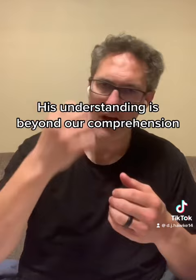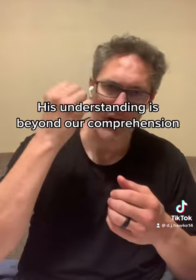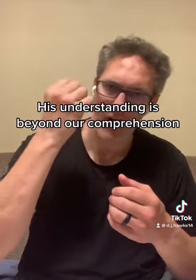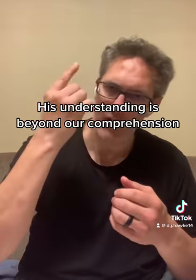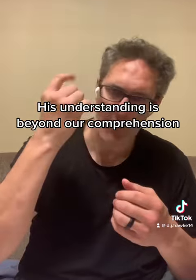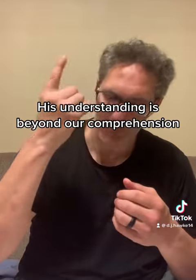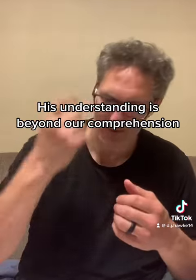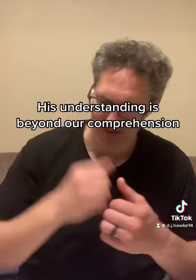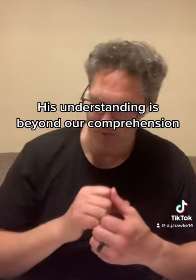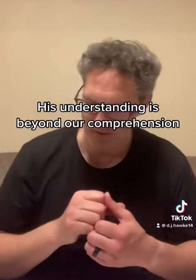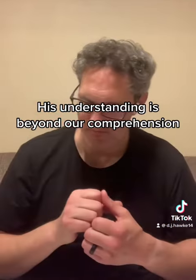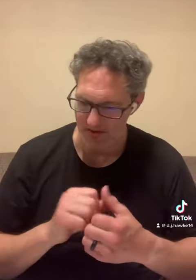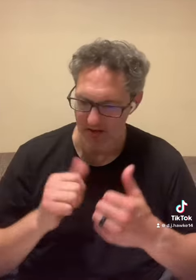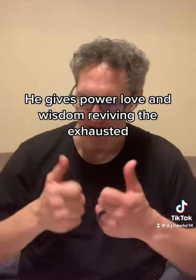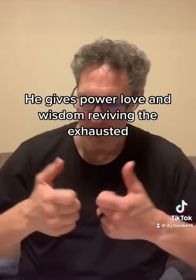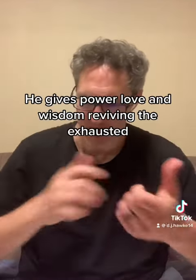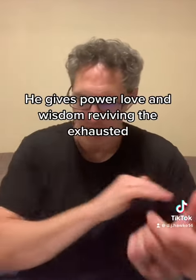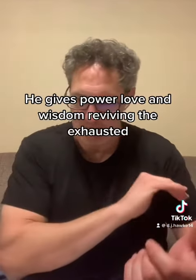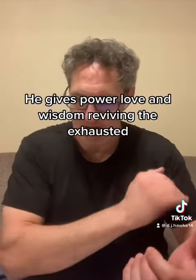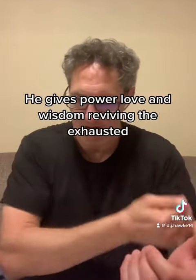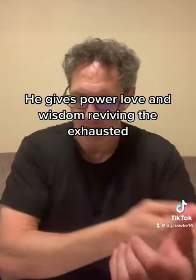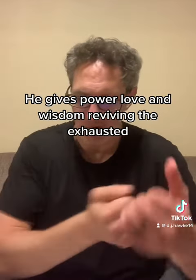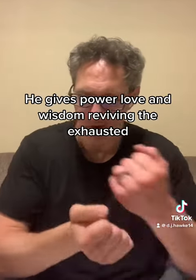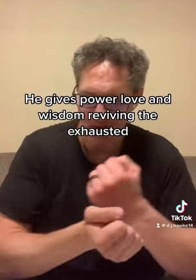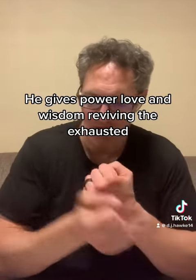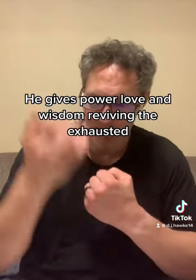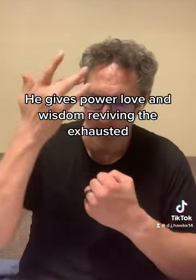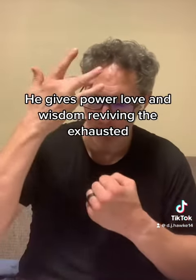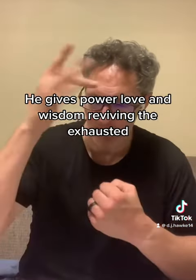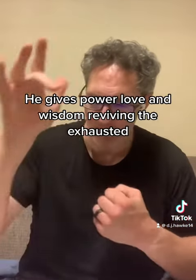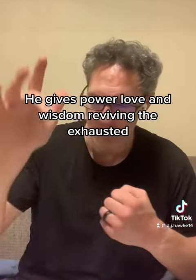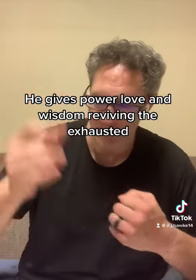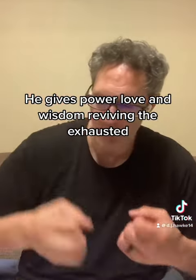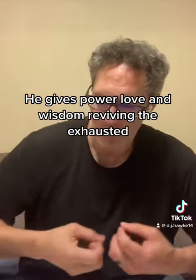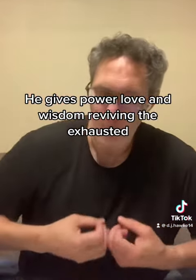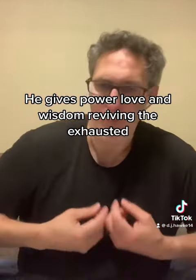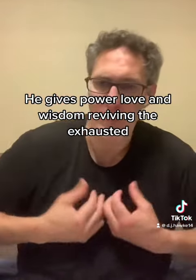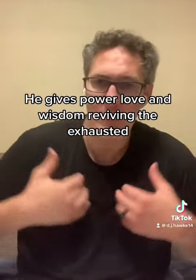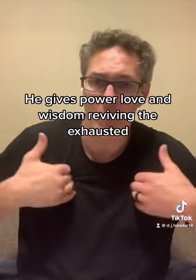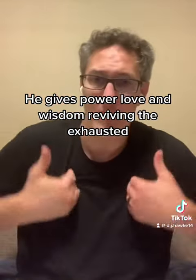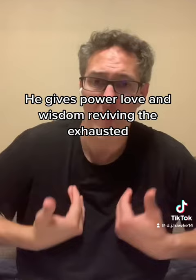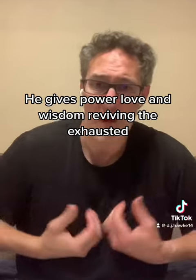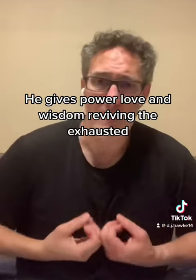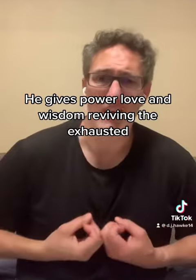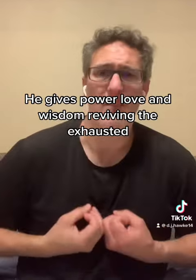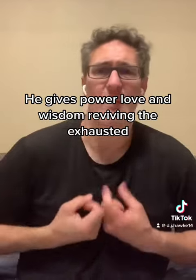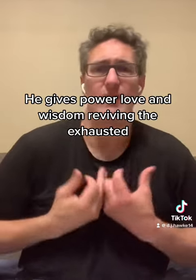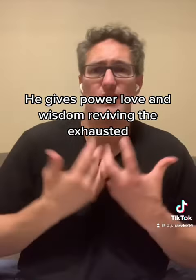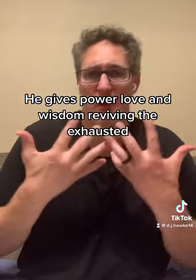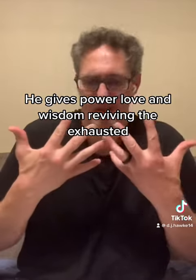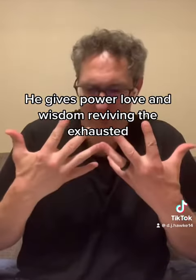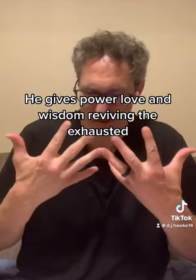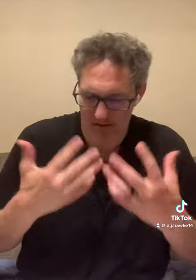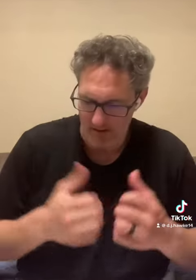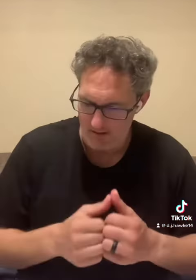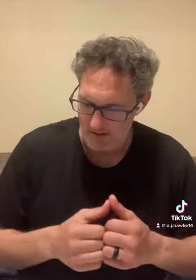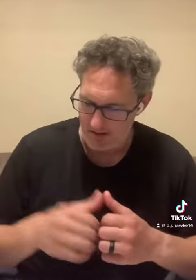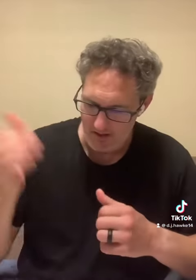our comprehension. He gives power, love, and wisdom. We're reviving and exhausted. He